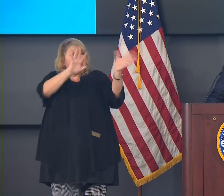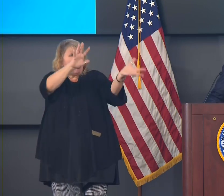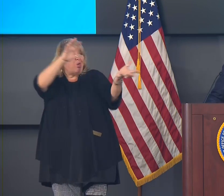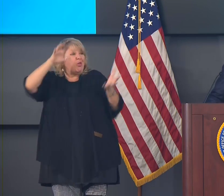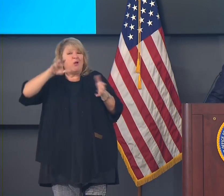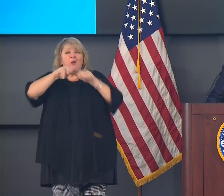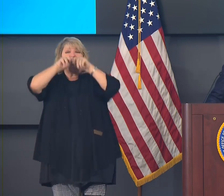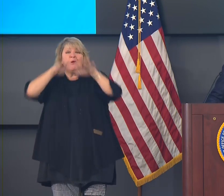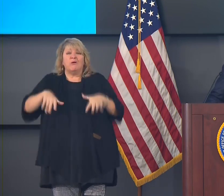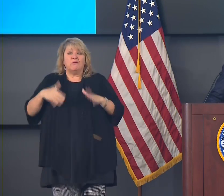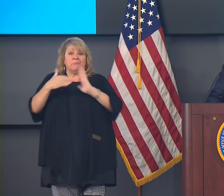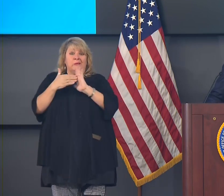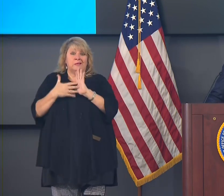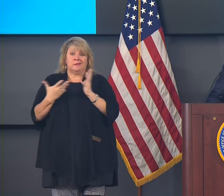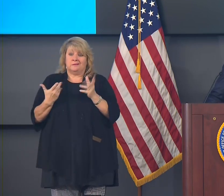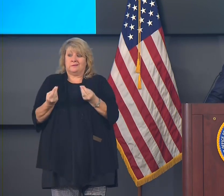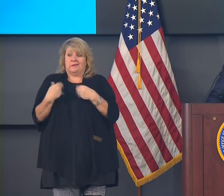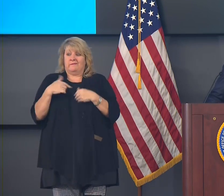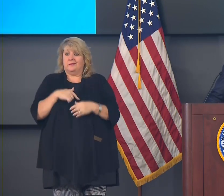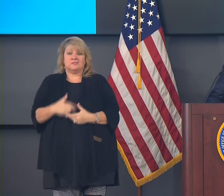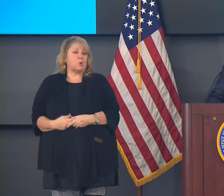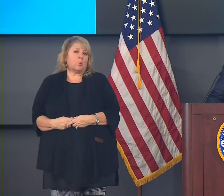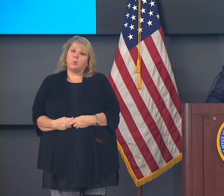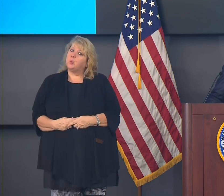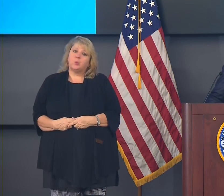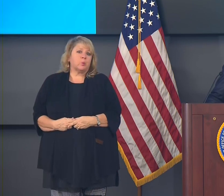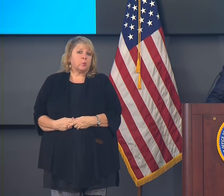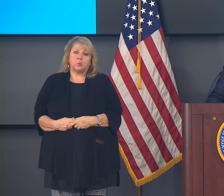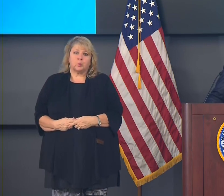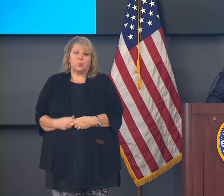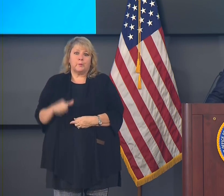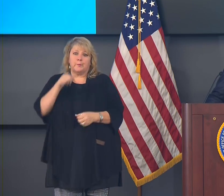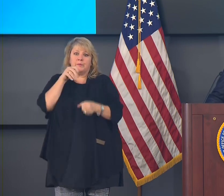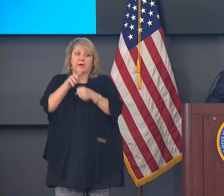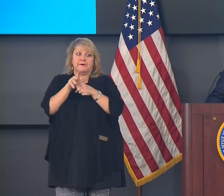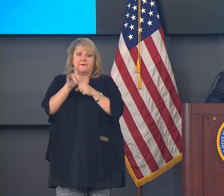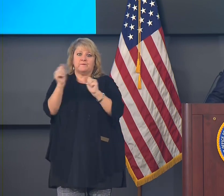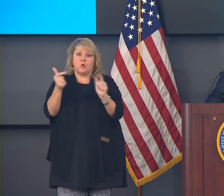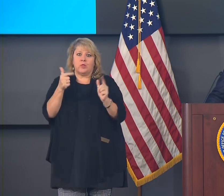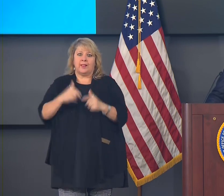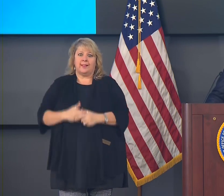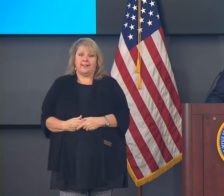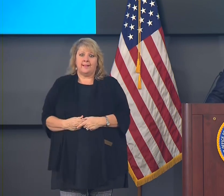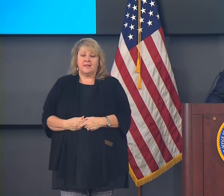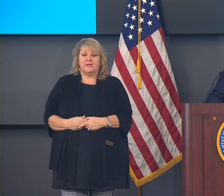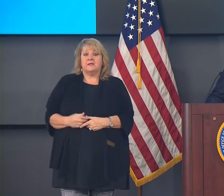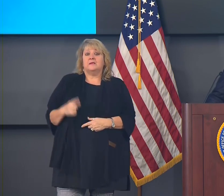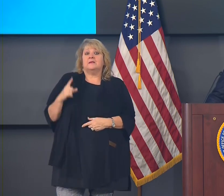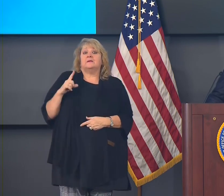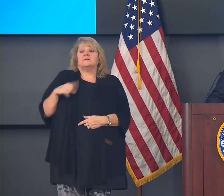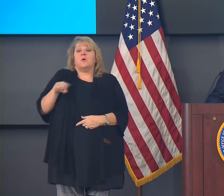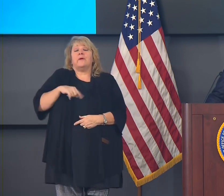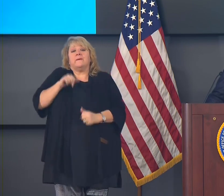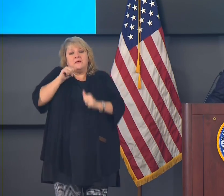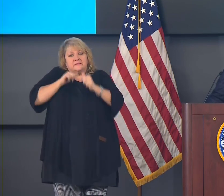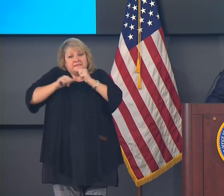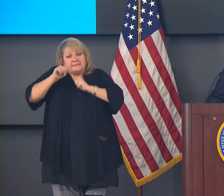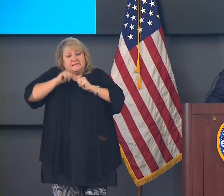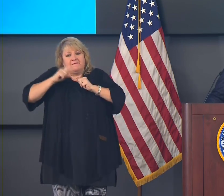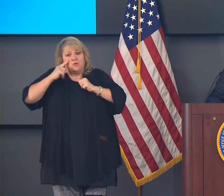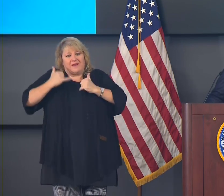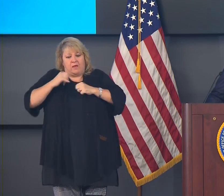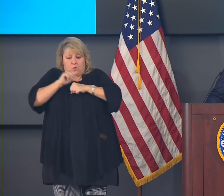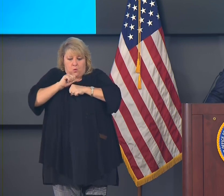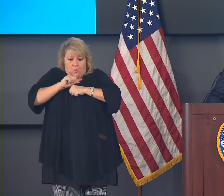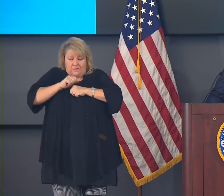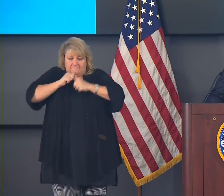numbers that we went over today. It's not going to happen. Now, I do want to mention, since you asked a